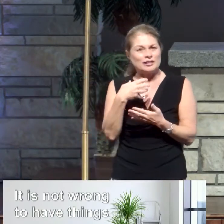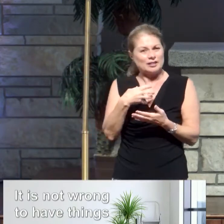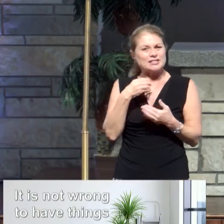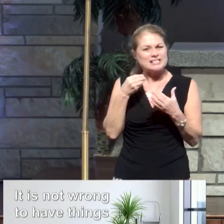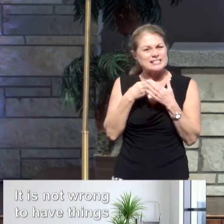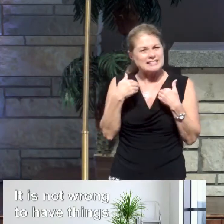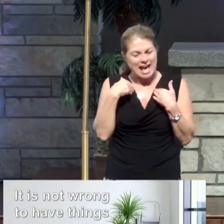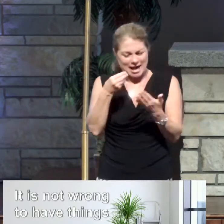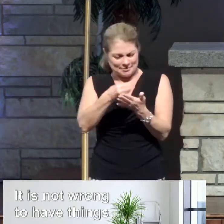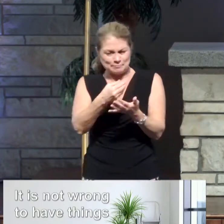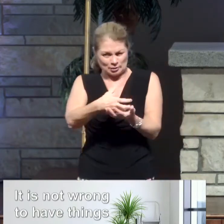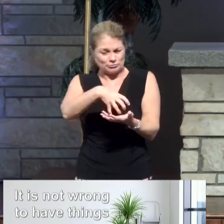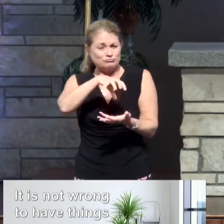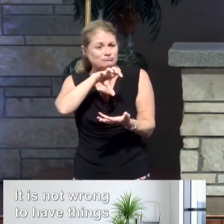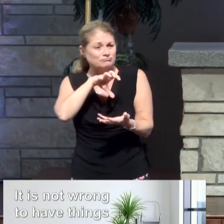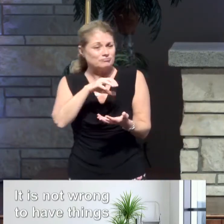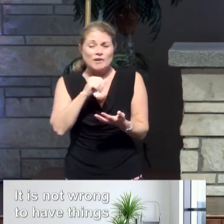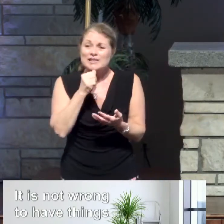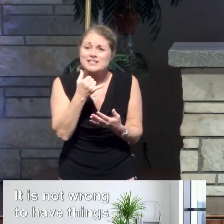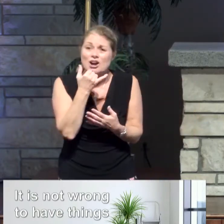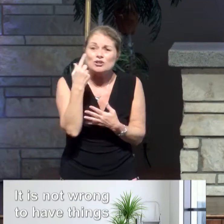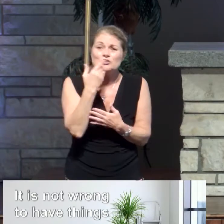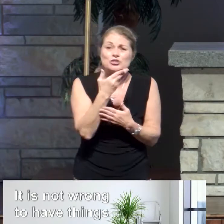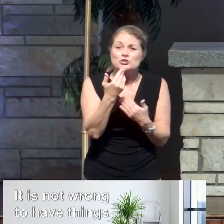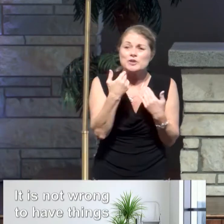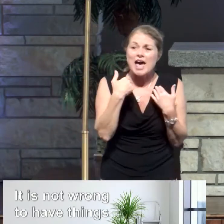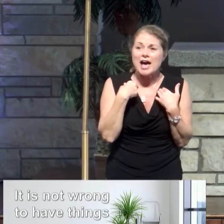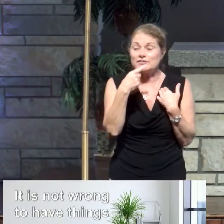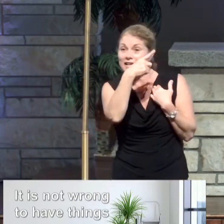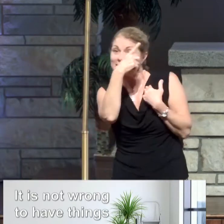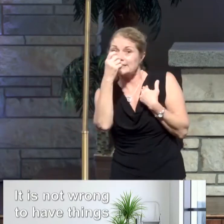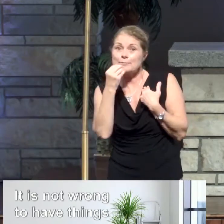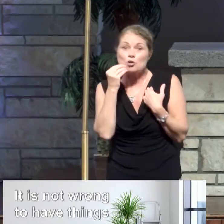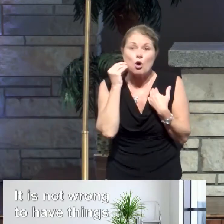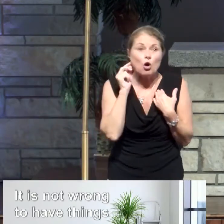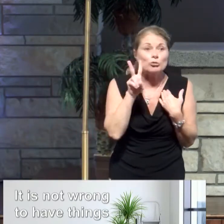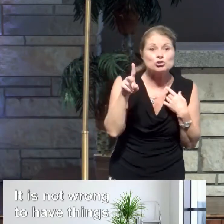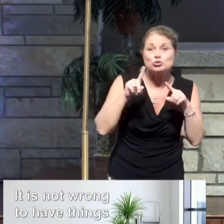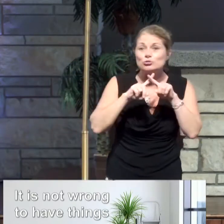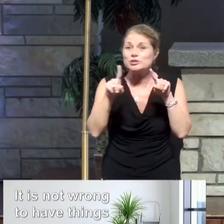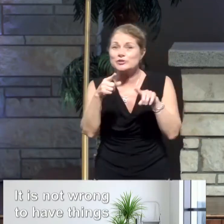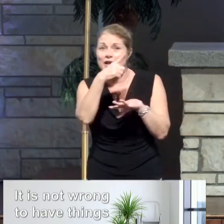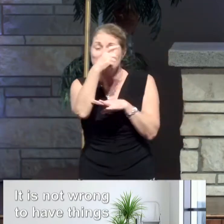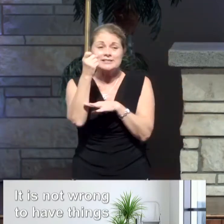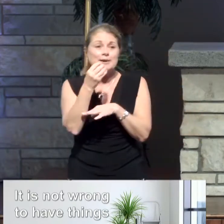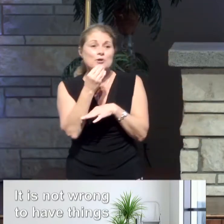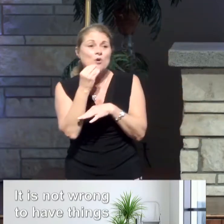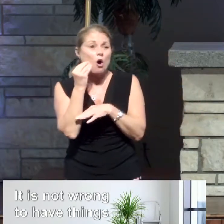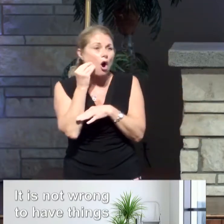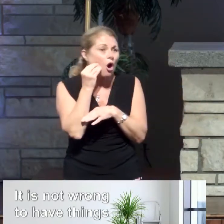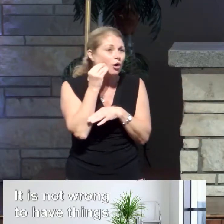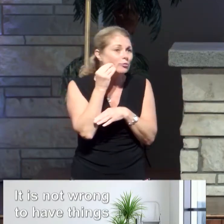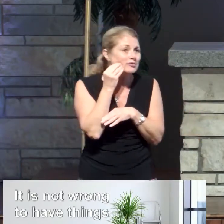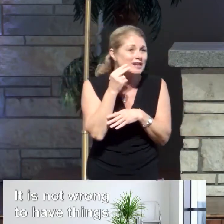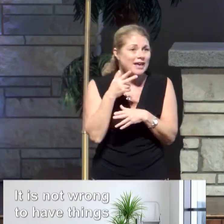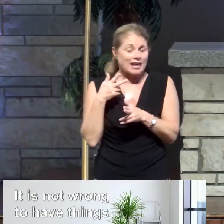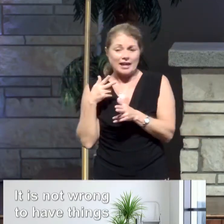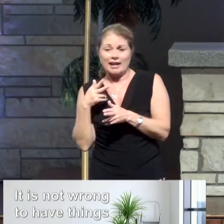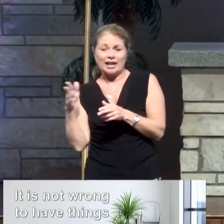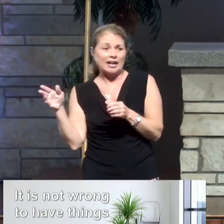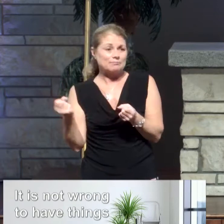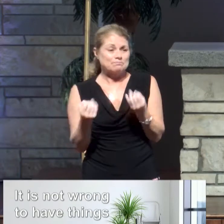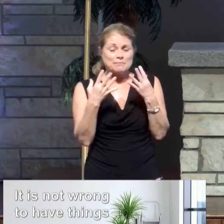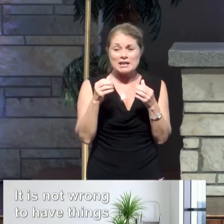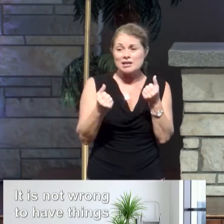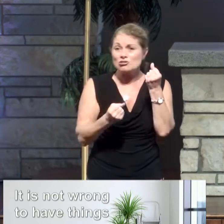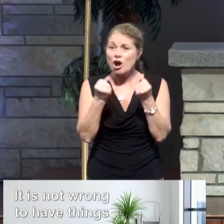It is not wrong for you to have a summer home or to have two different summer homes and to drive nice cars. It is not wrong for you to